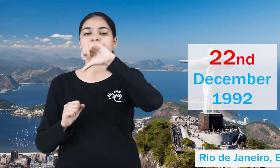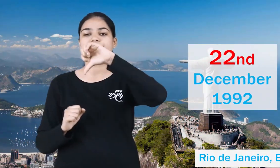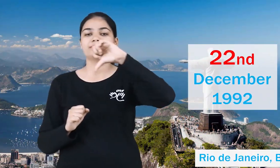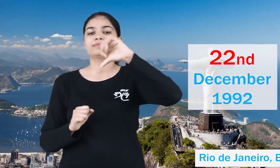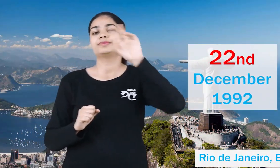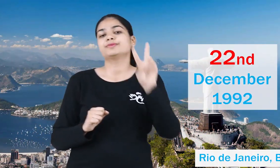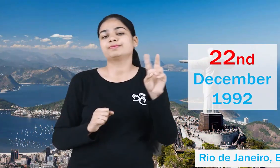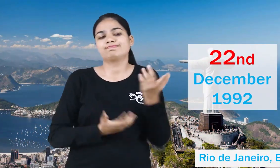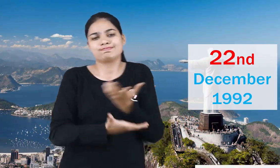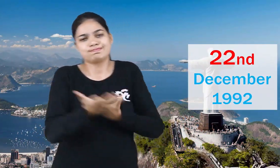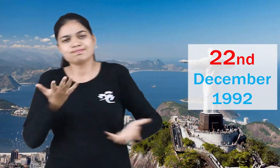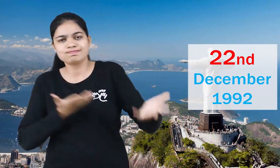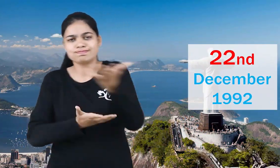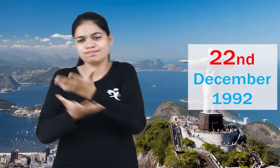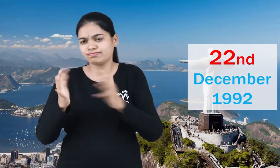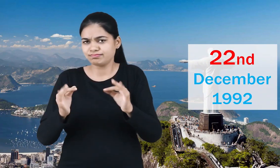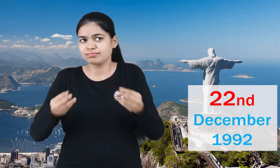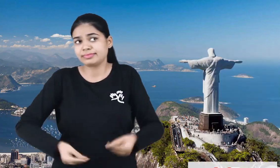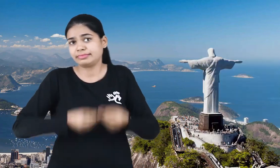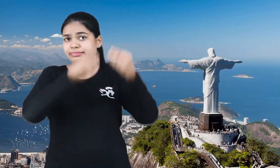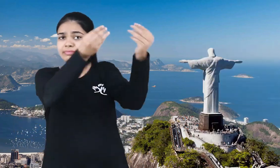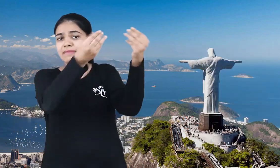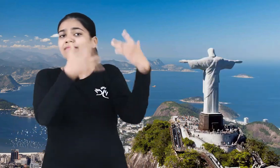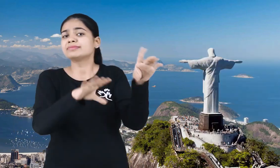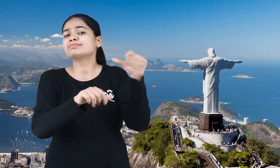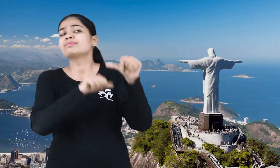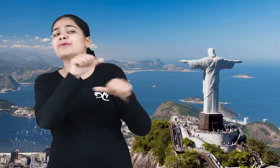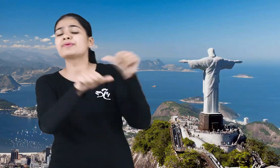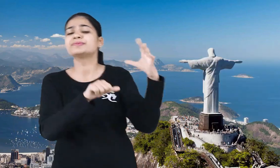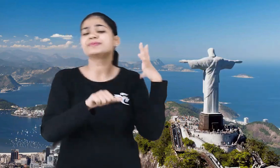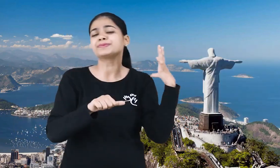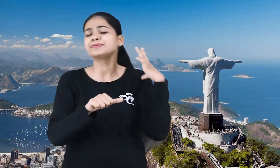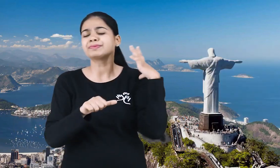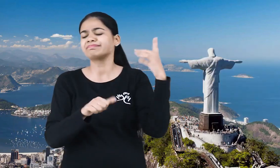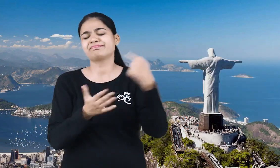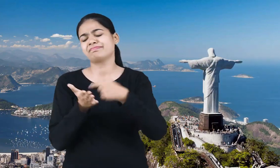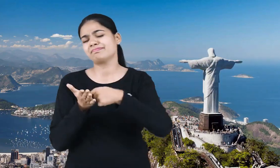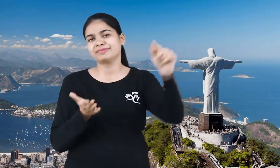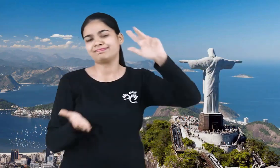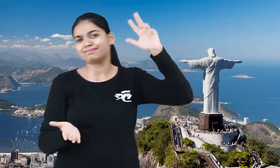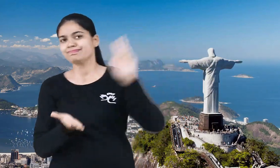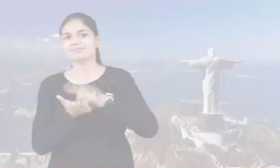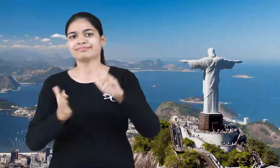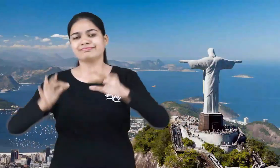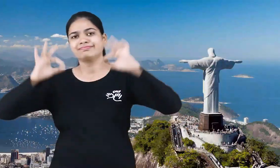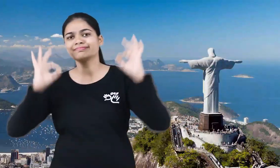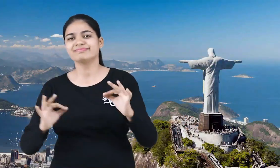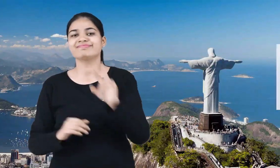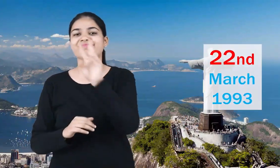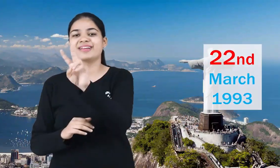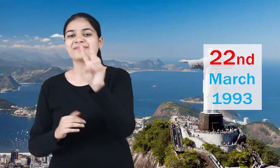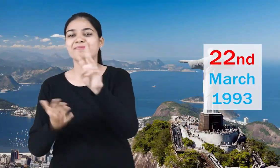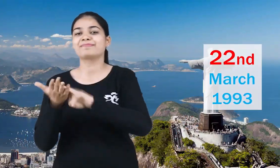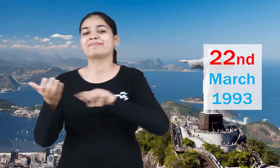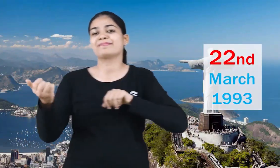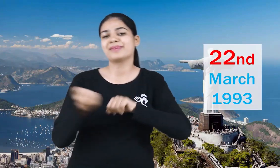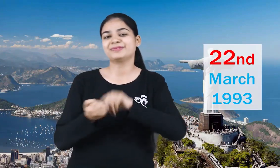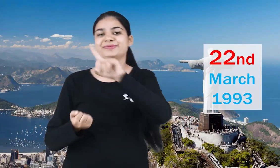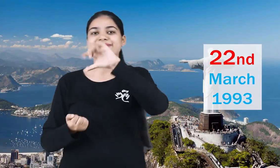United Nations first proposed it in December 2nd, 1992 and the process for it started. And by March 22nd, 1993,